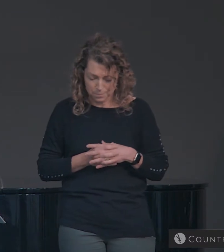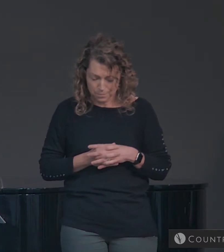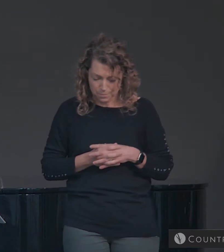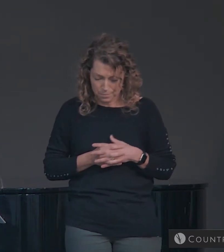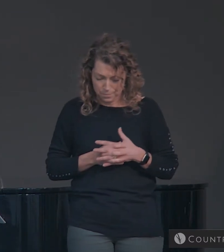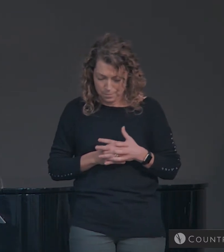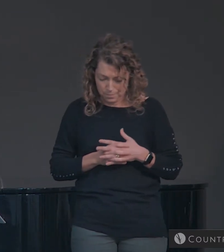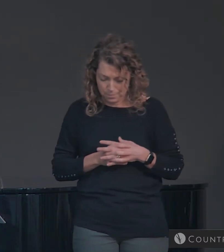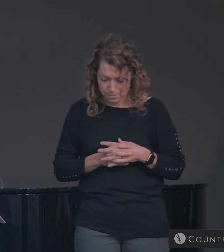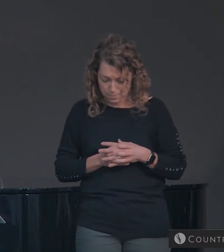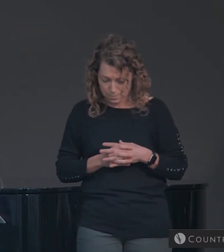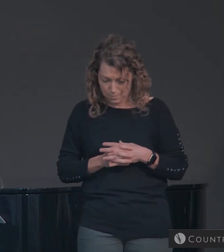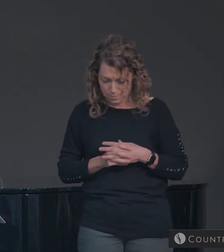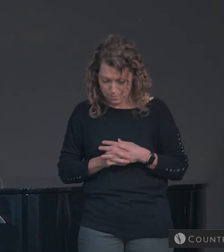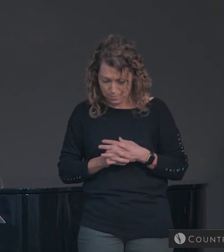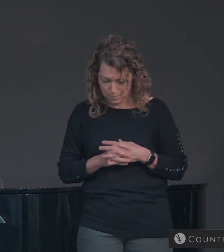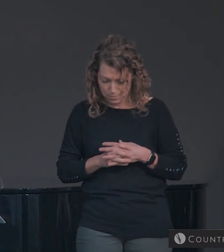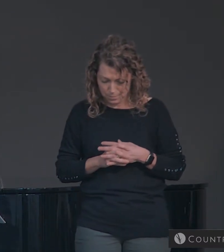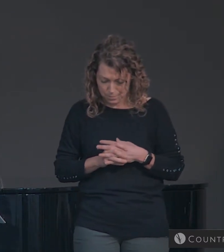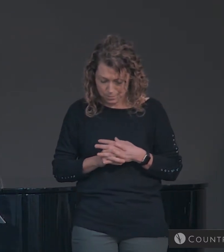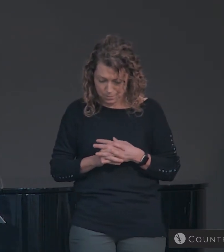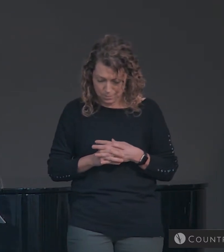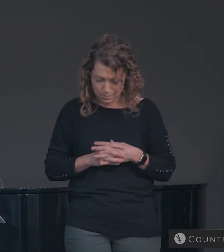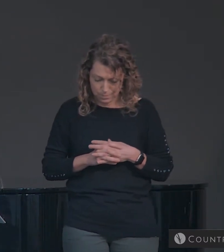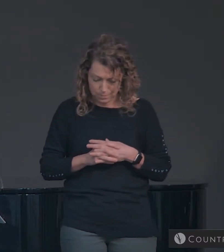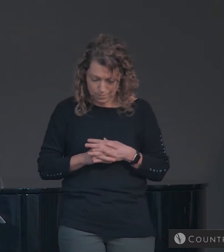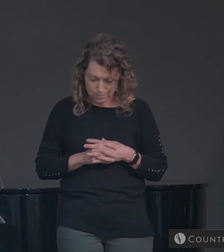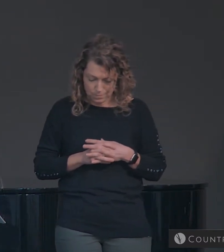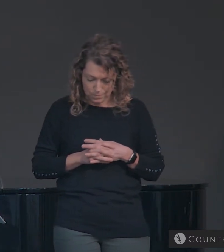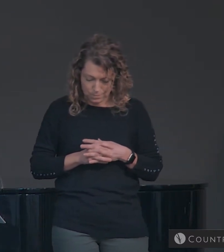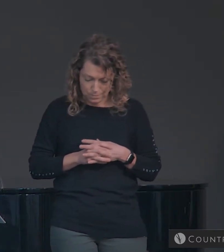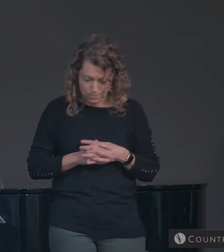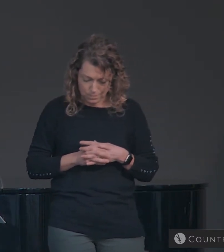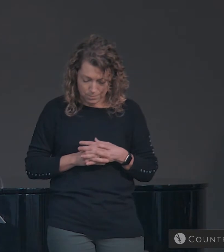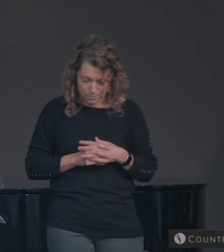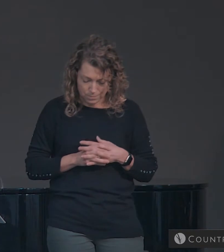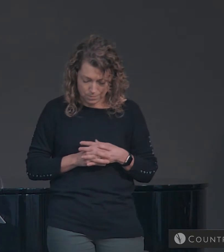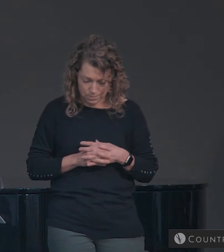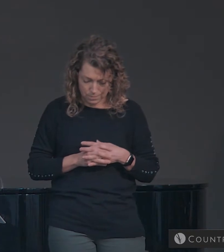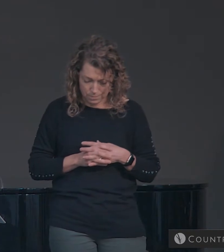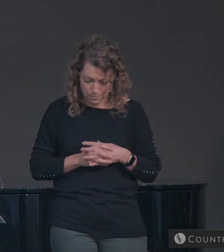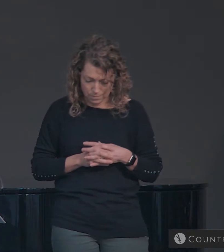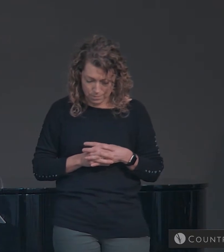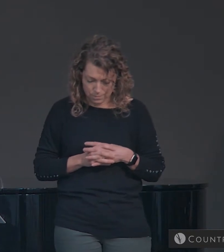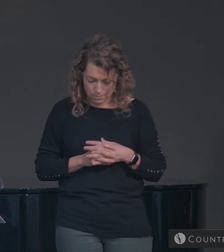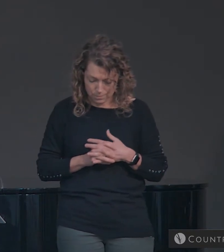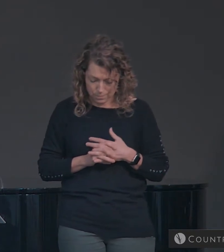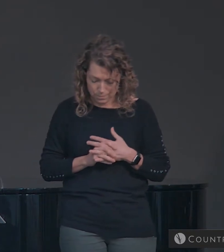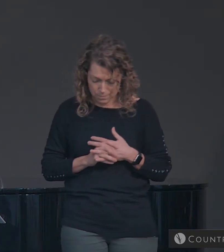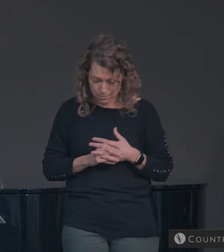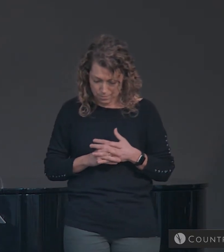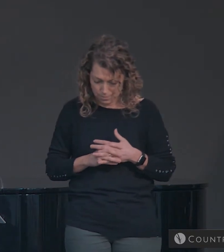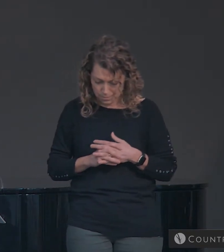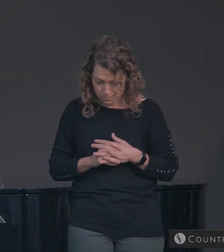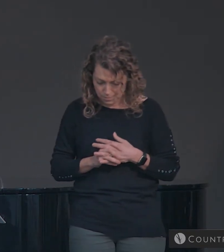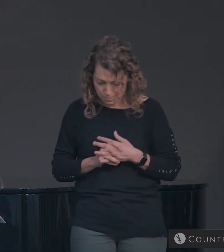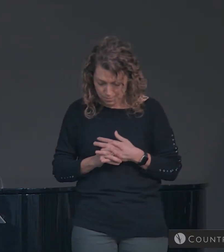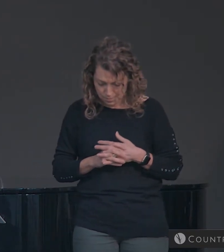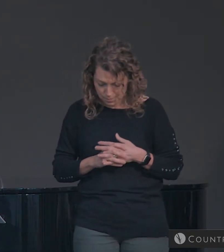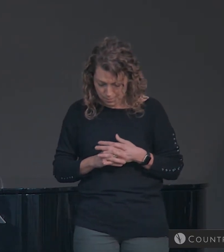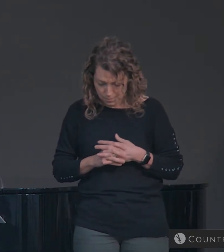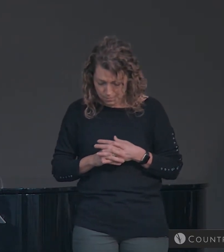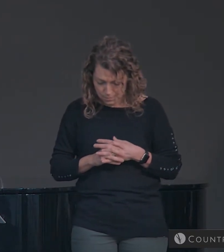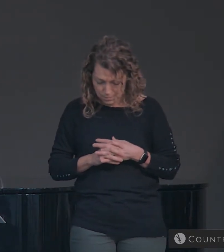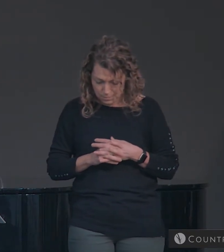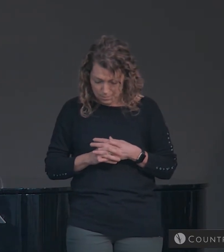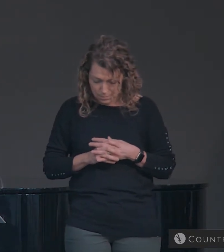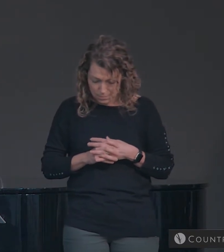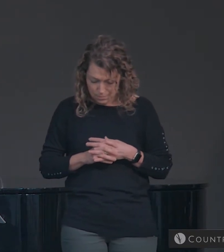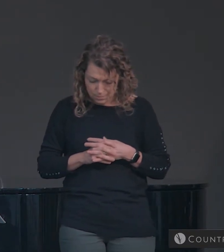?is